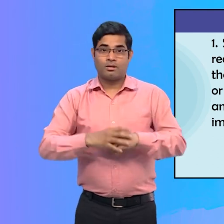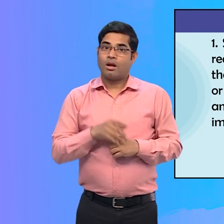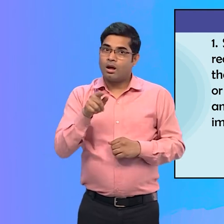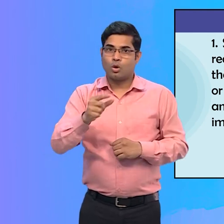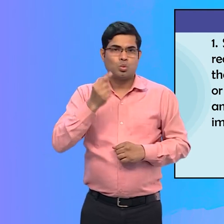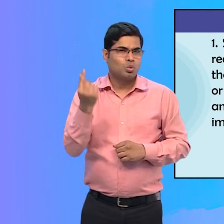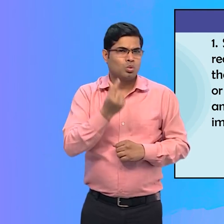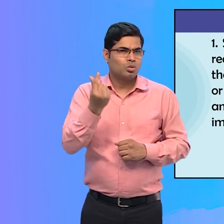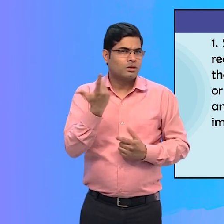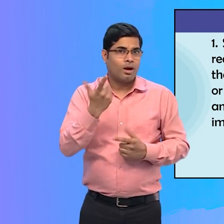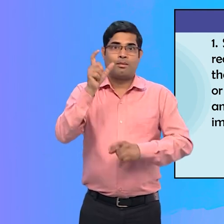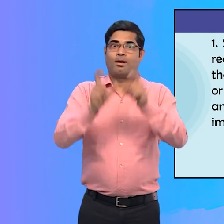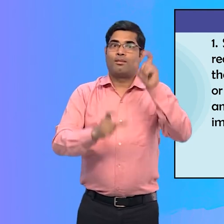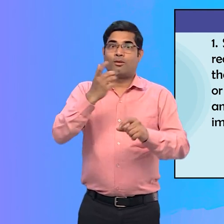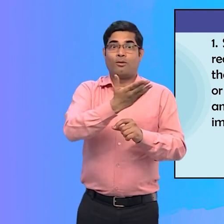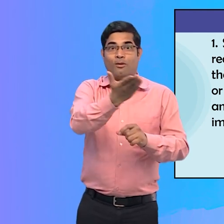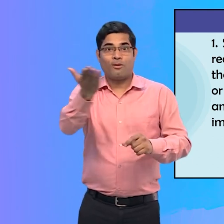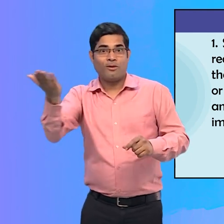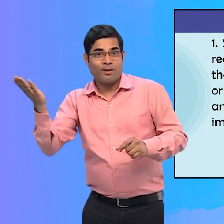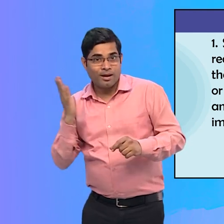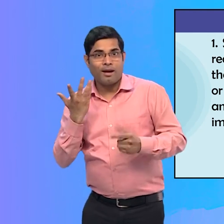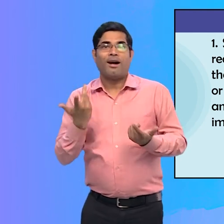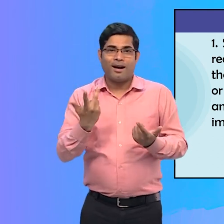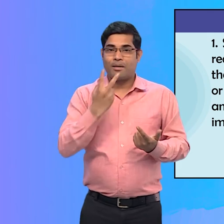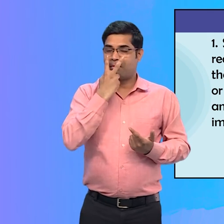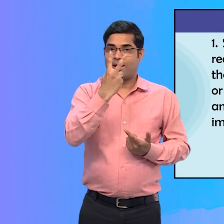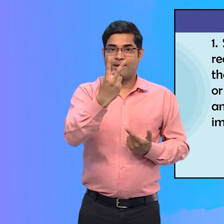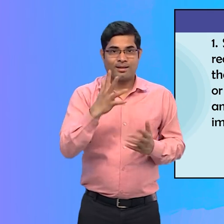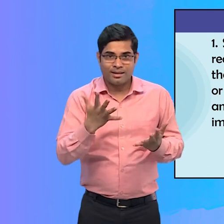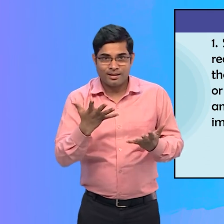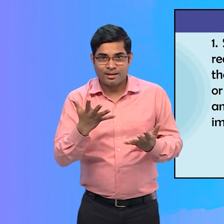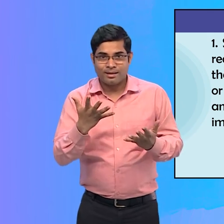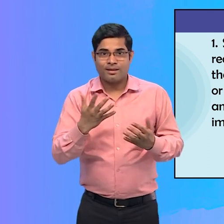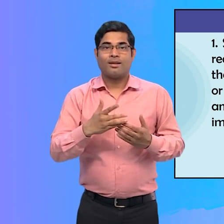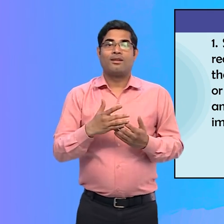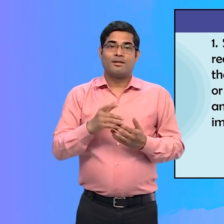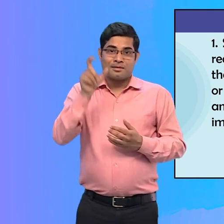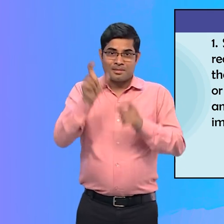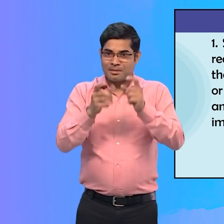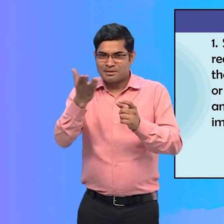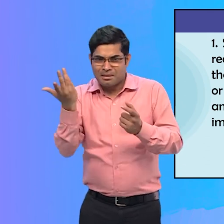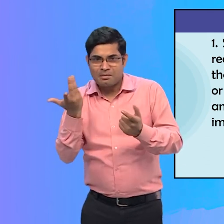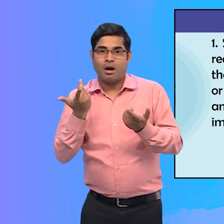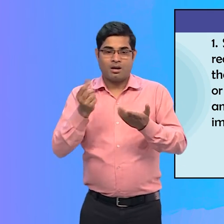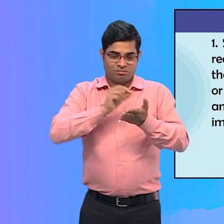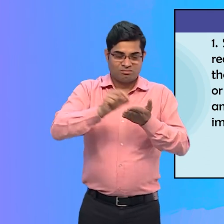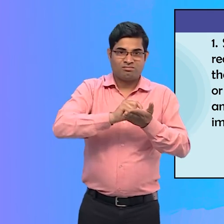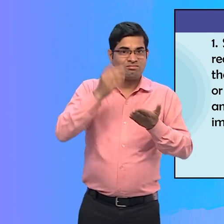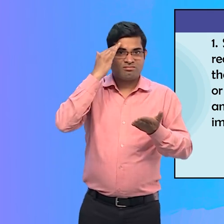are visually impaired, illiterate or have a learning disability.